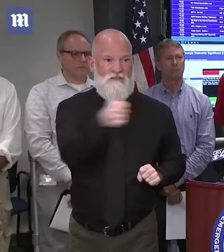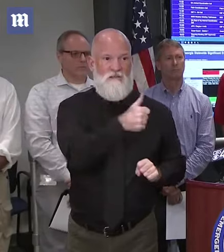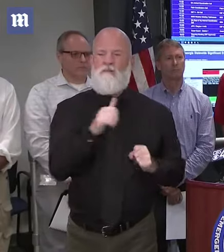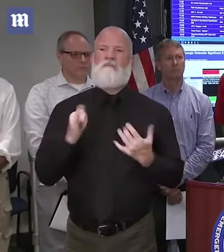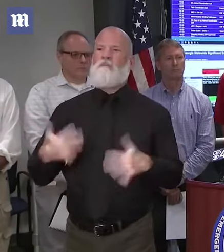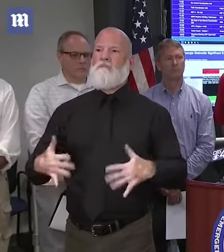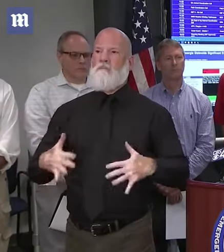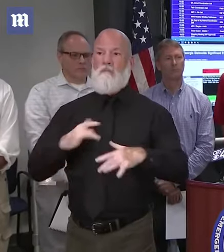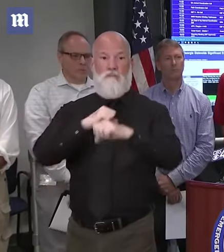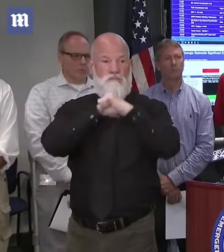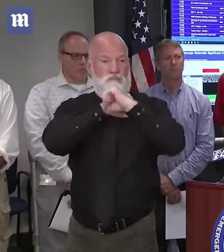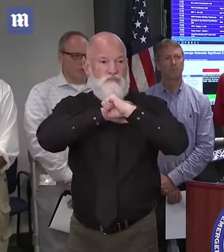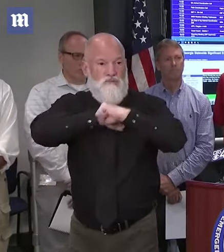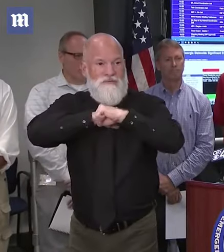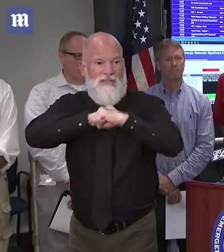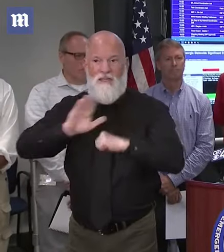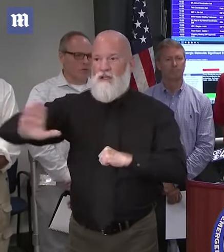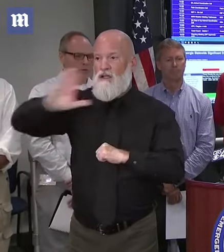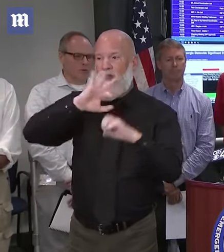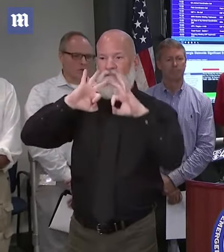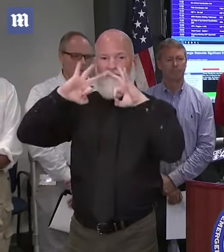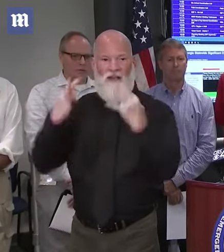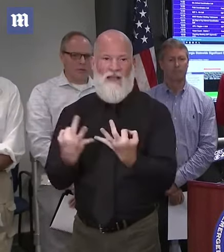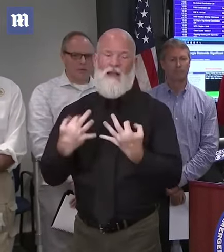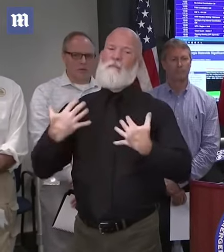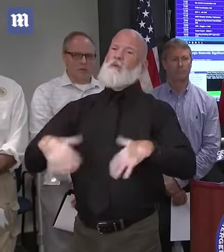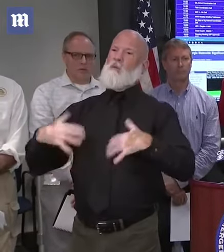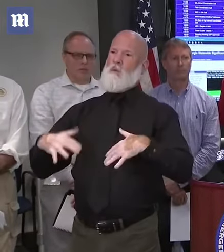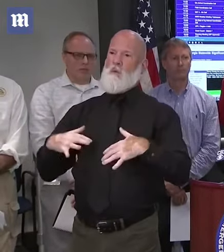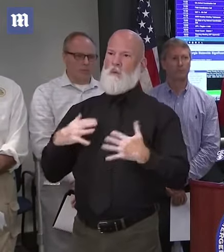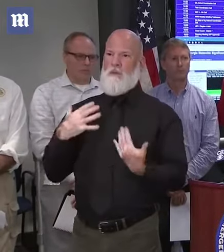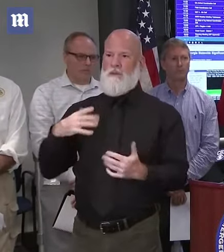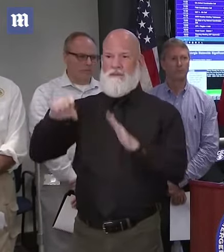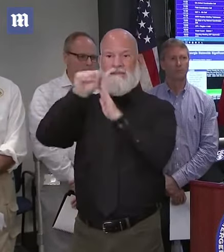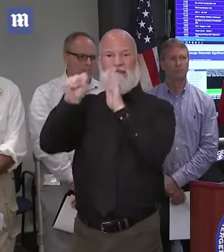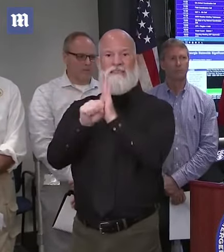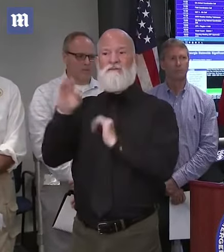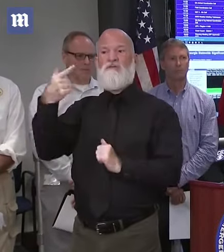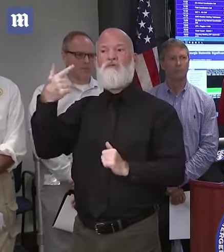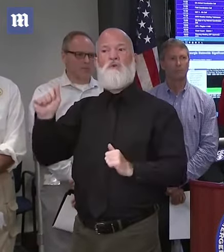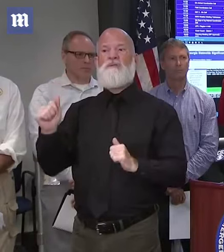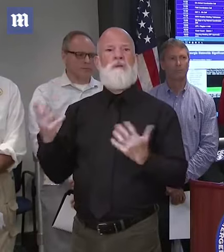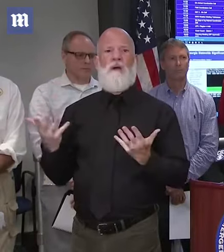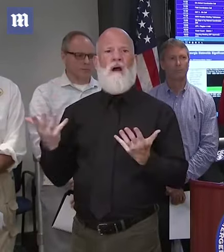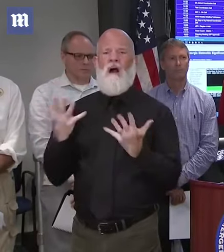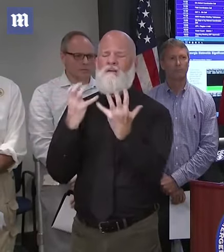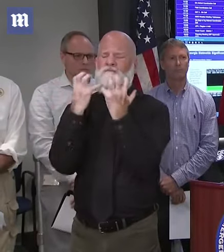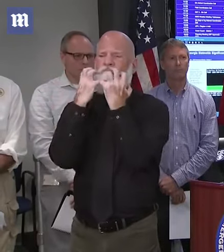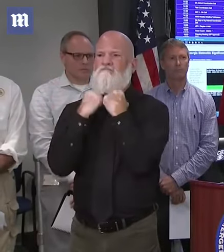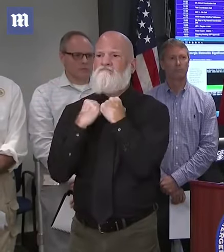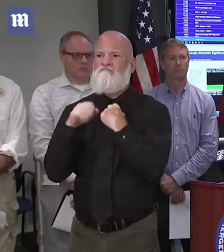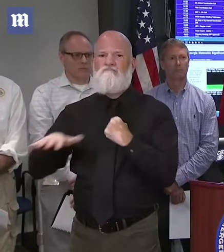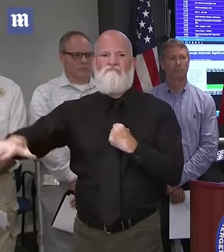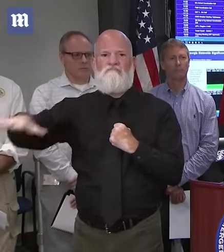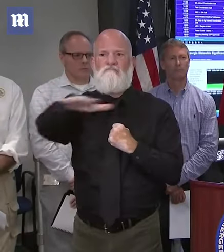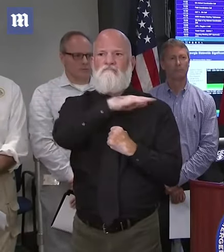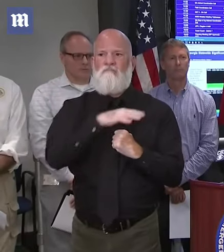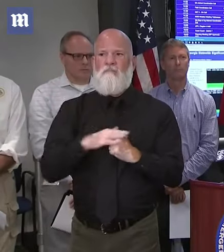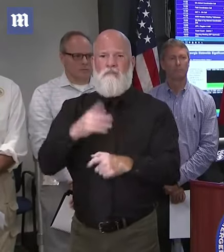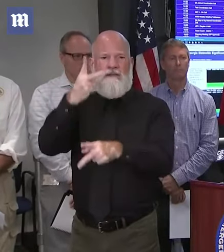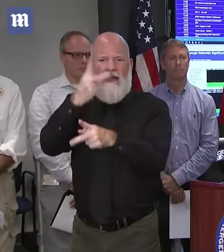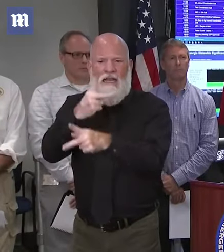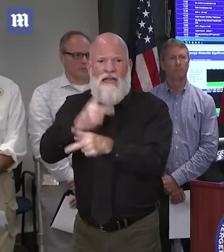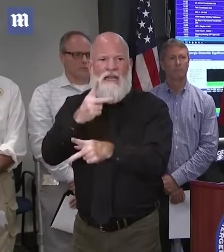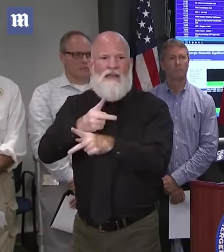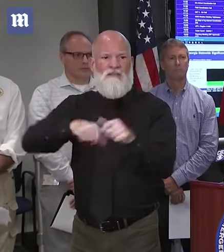Georgians are great people. They have big hearts and they reach out to help their neighbor in need. This is a time when that